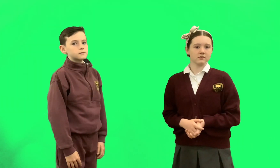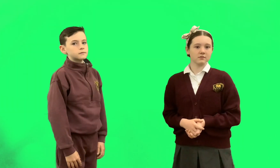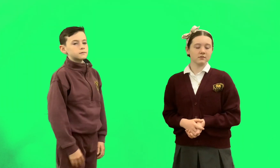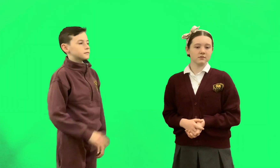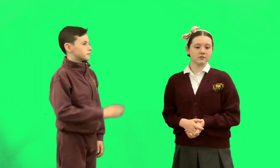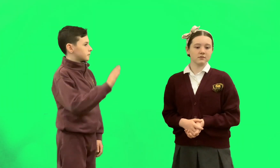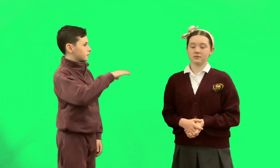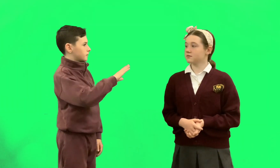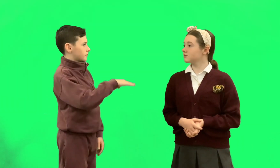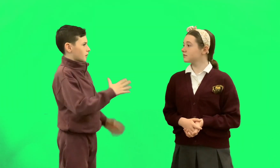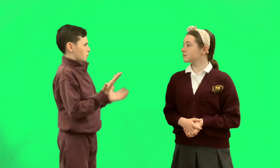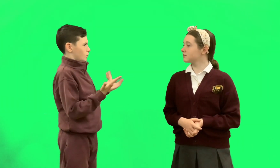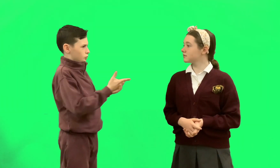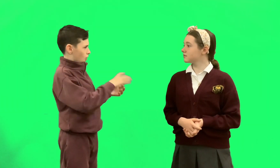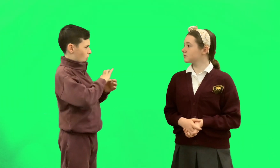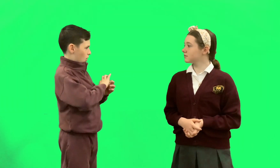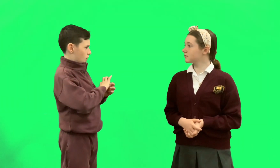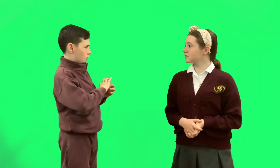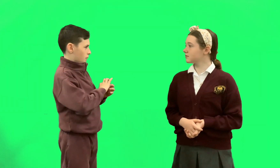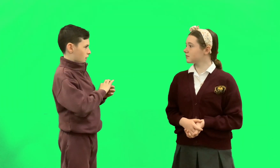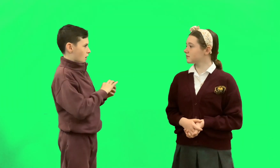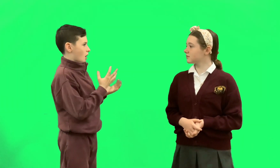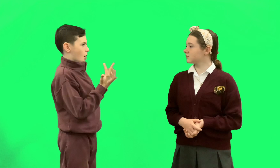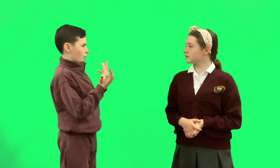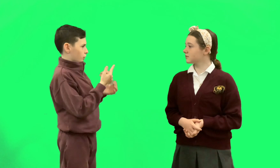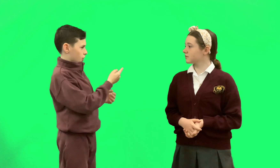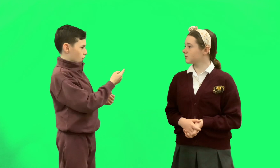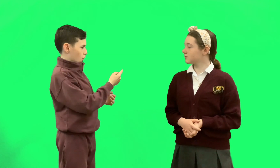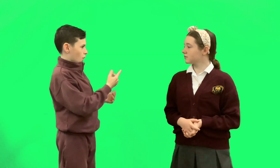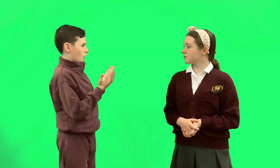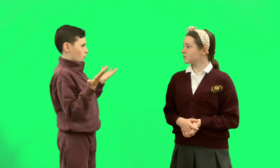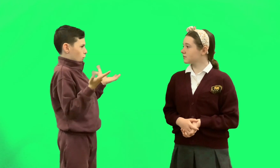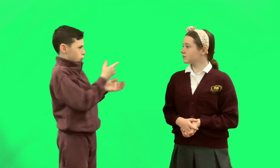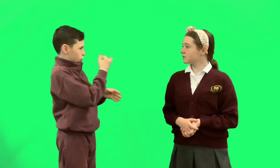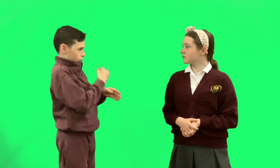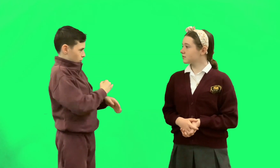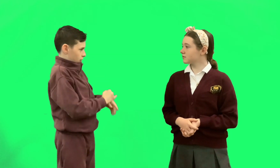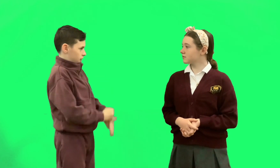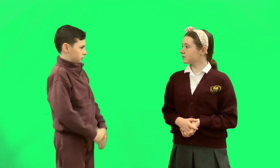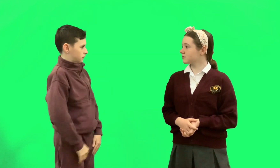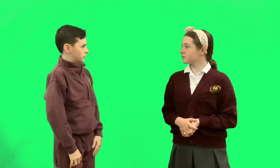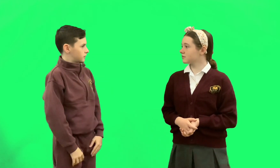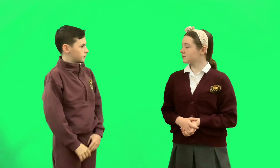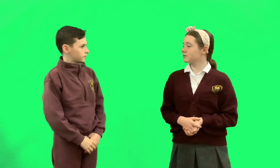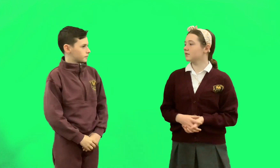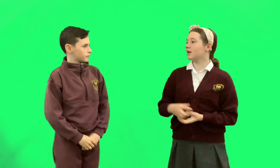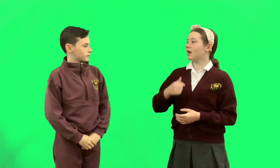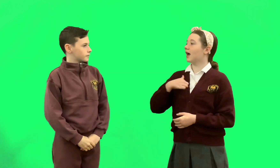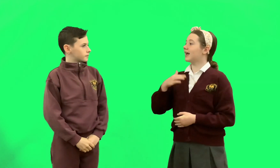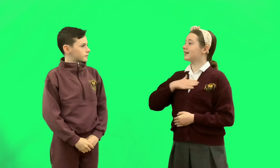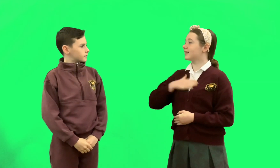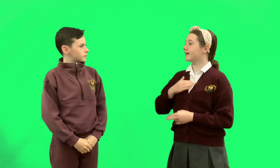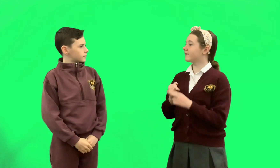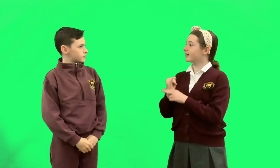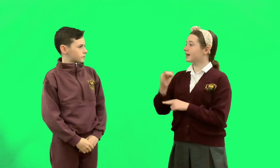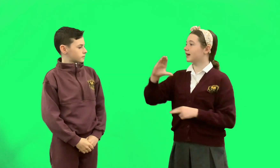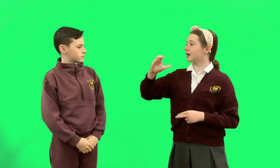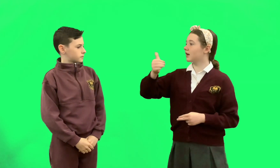Excuse me, where do you live, how old are you and where's your school? I live in Cabour,